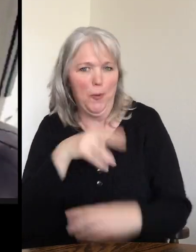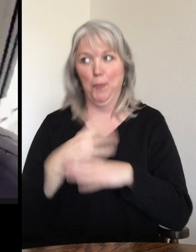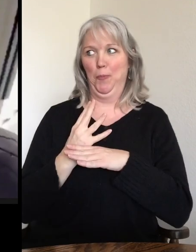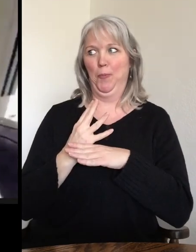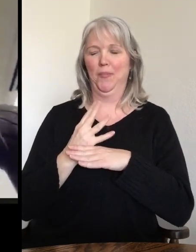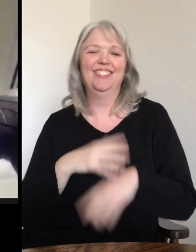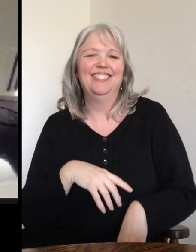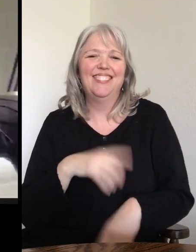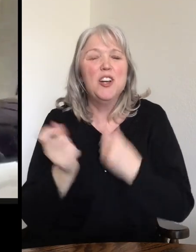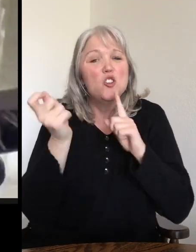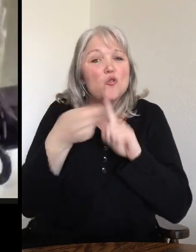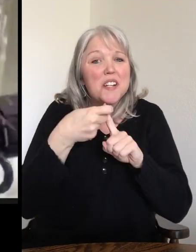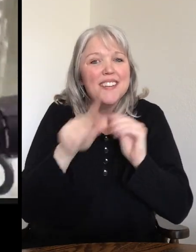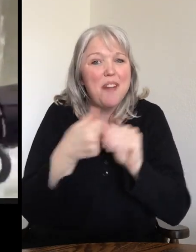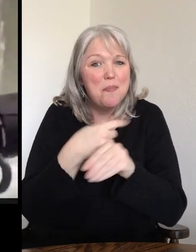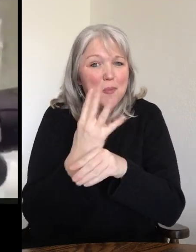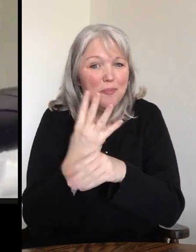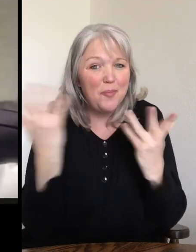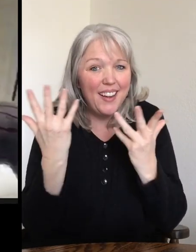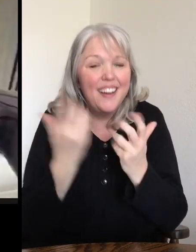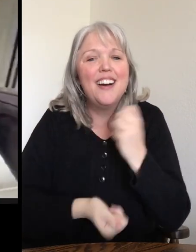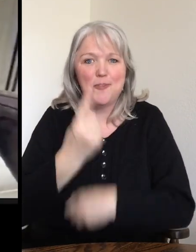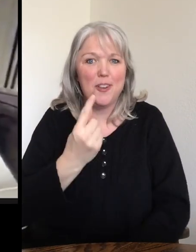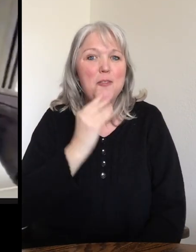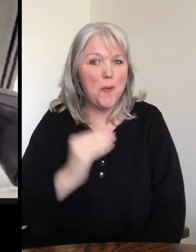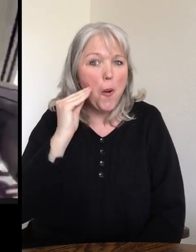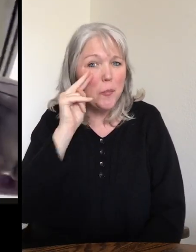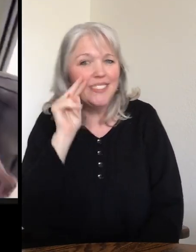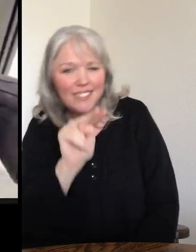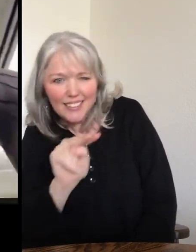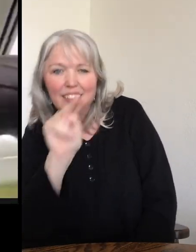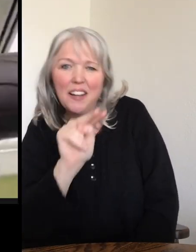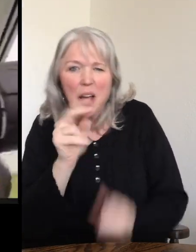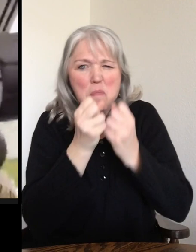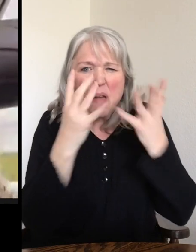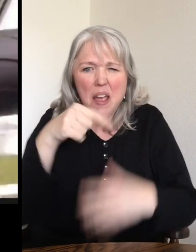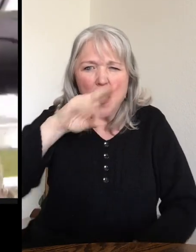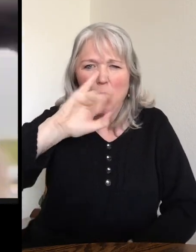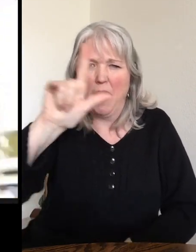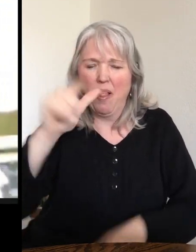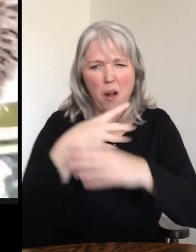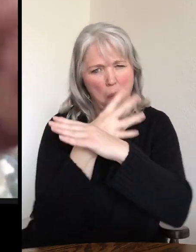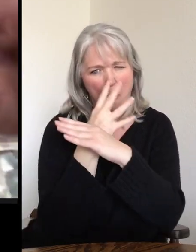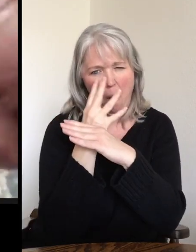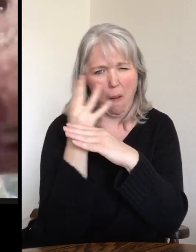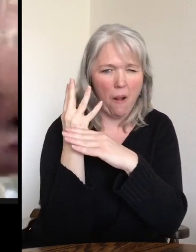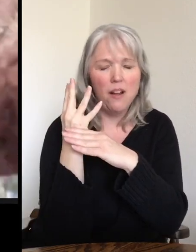The tricky part about porcupines, as everyone at home can probably see, is that they are covered in those quills. And so a predator